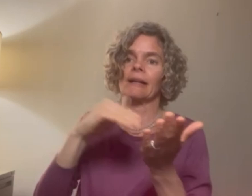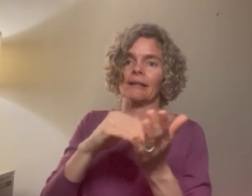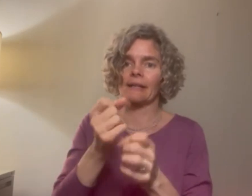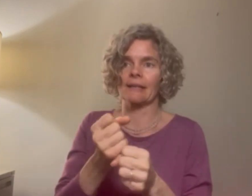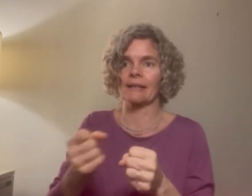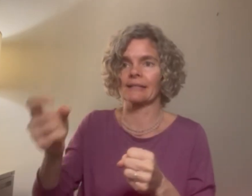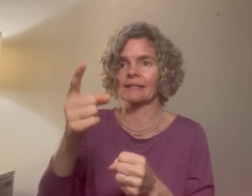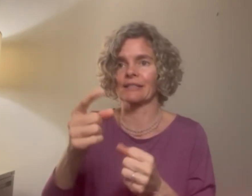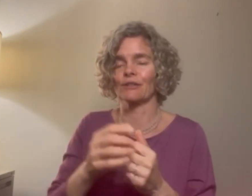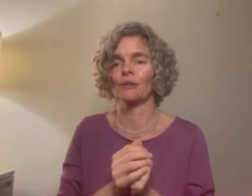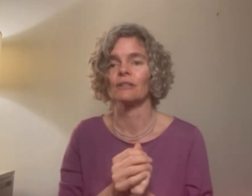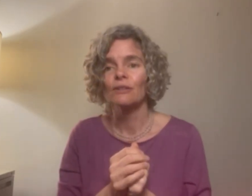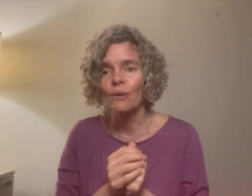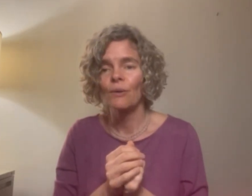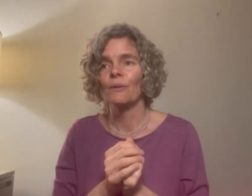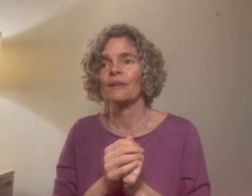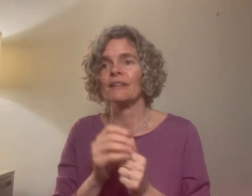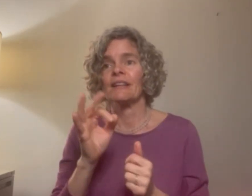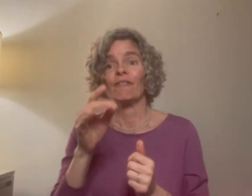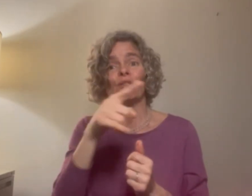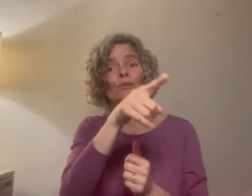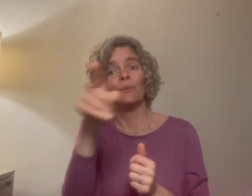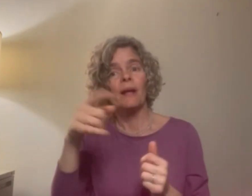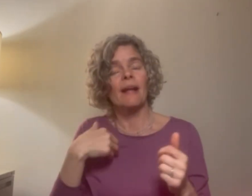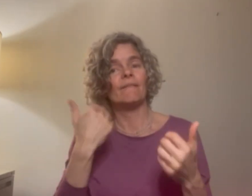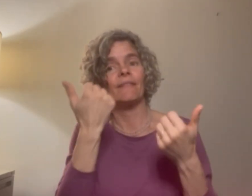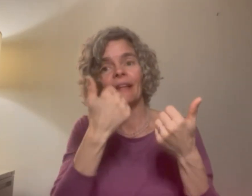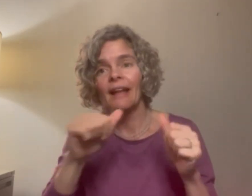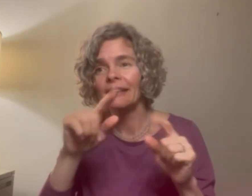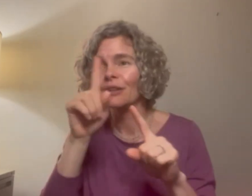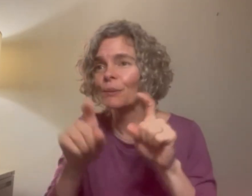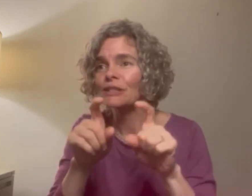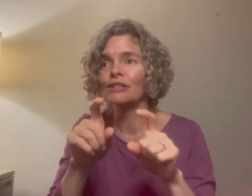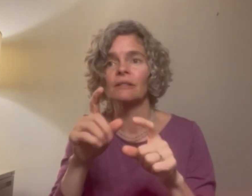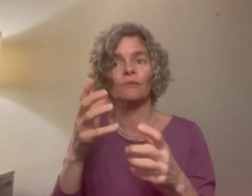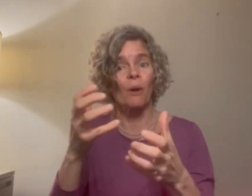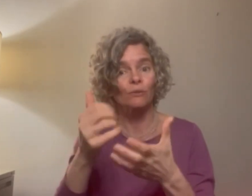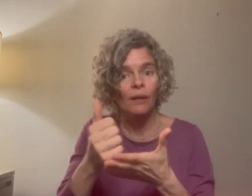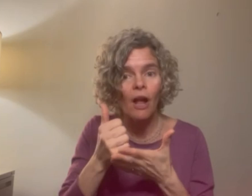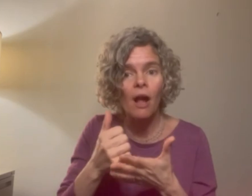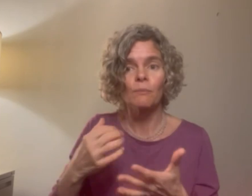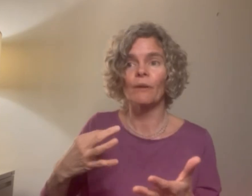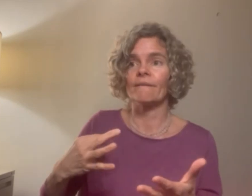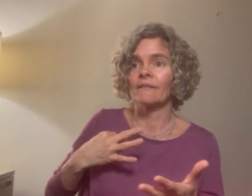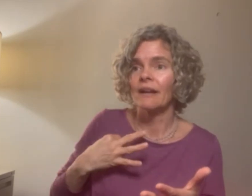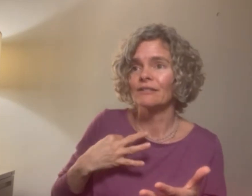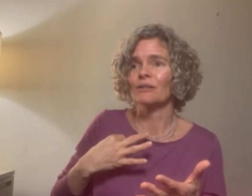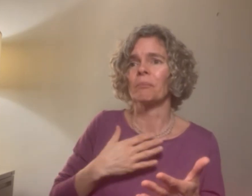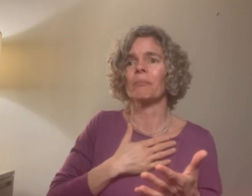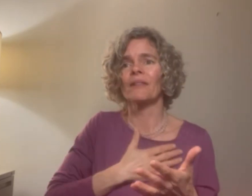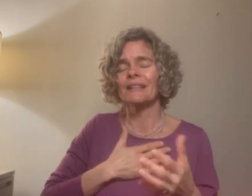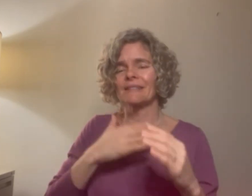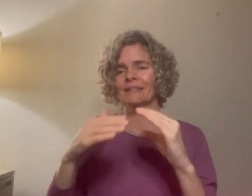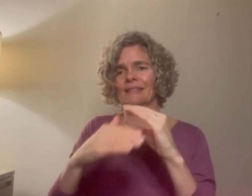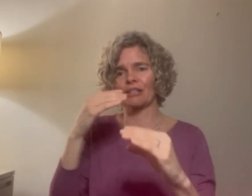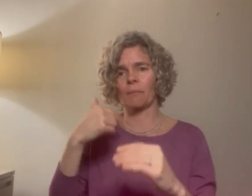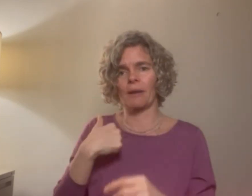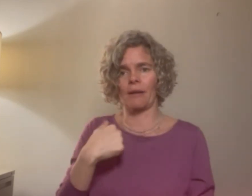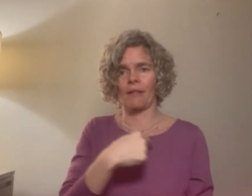to sleep now.